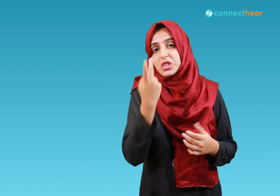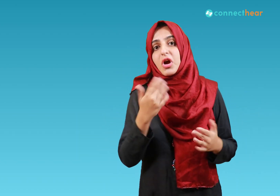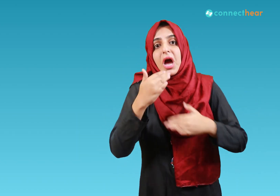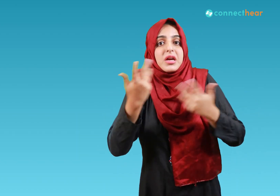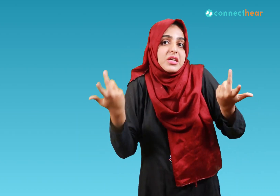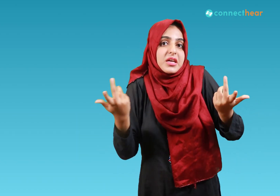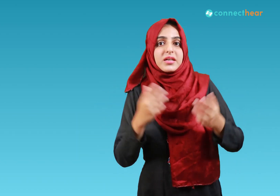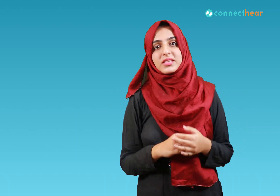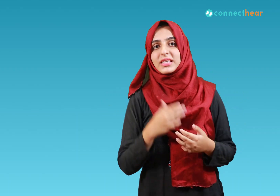so much